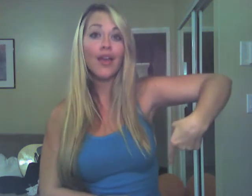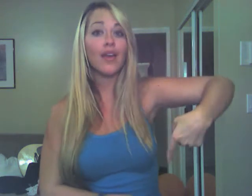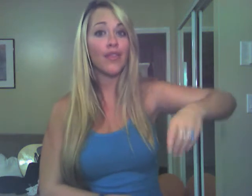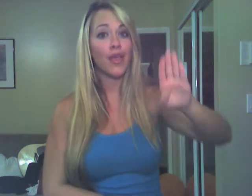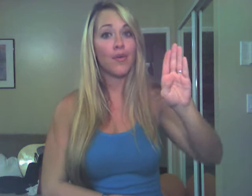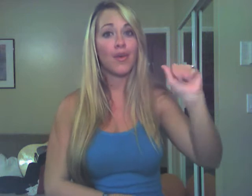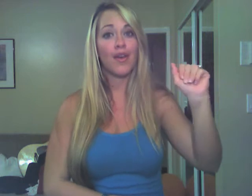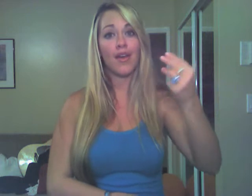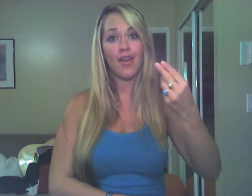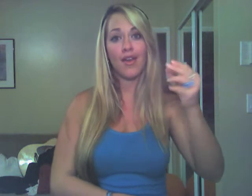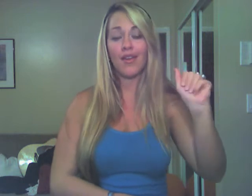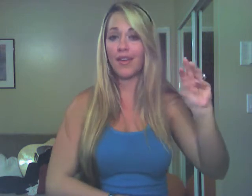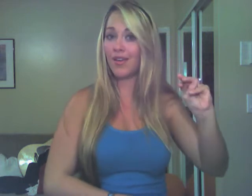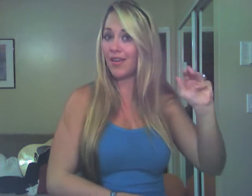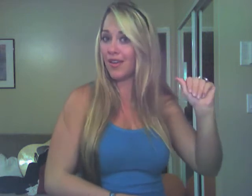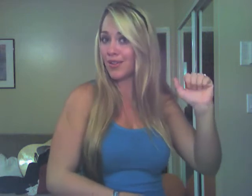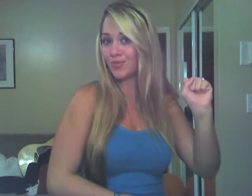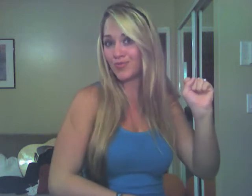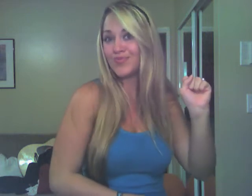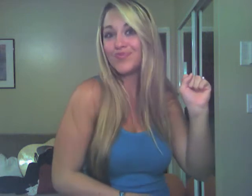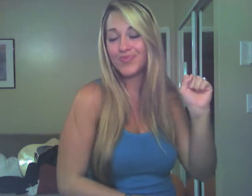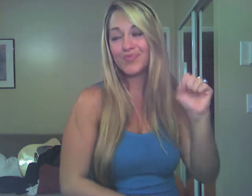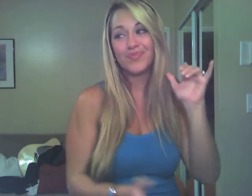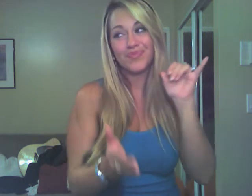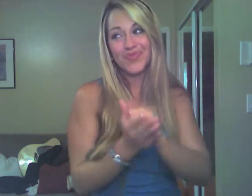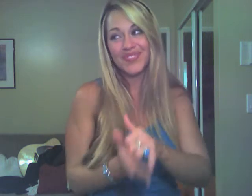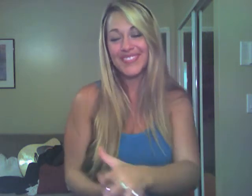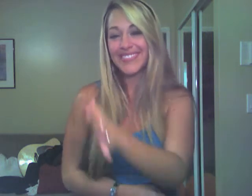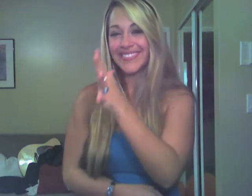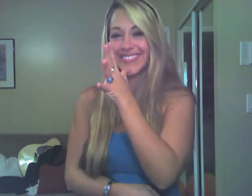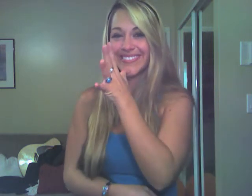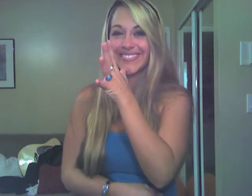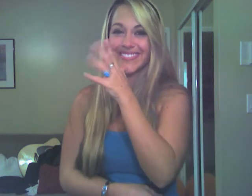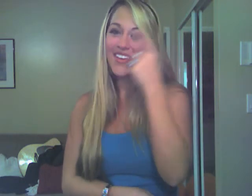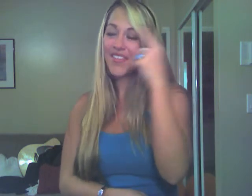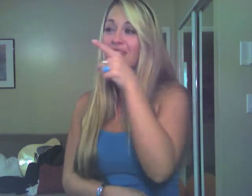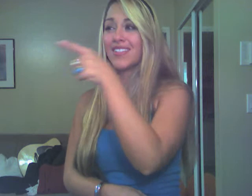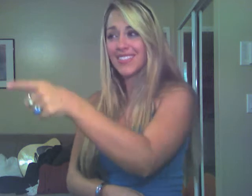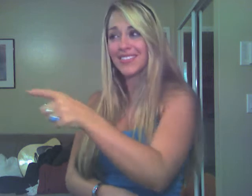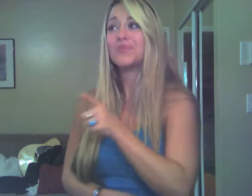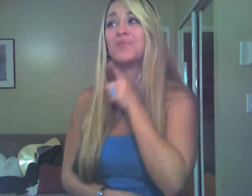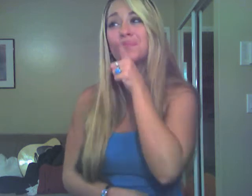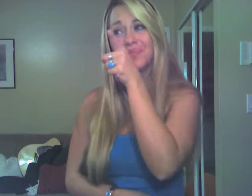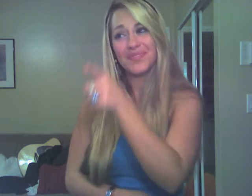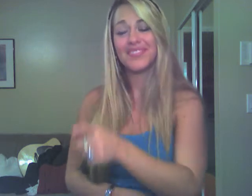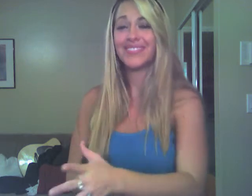down in the Bahamas. Oh, but dad was mama, for she was